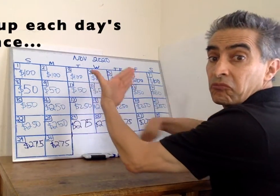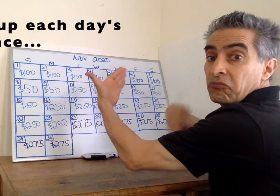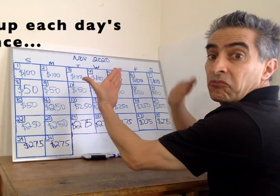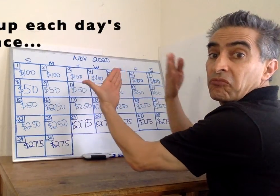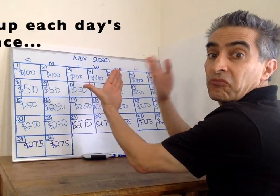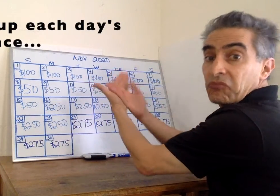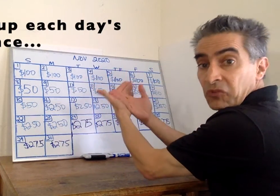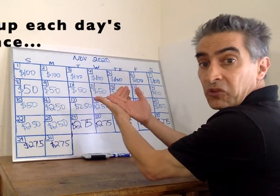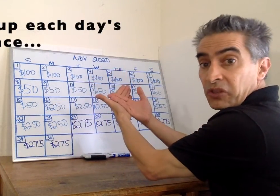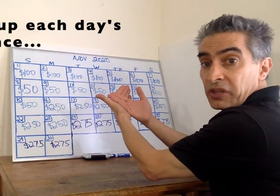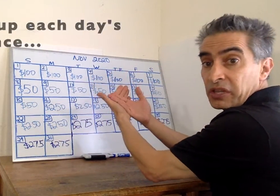of the whole month,